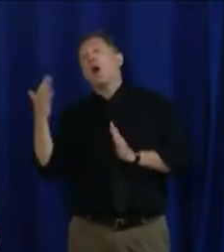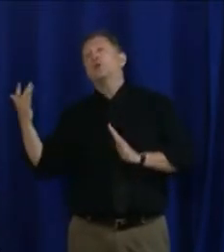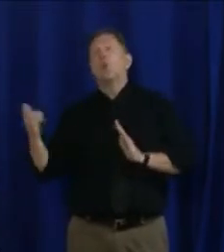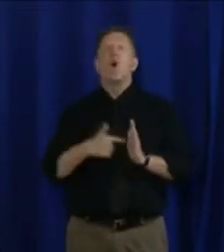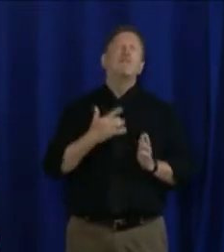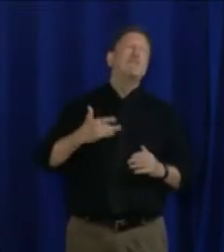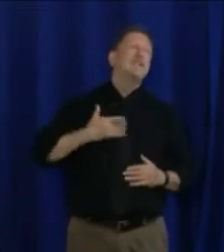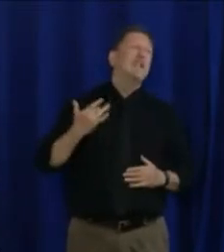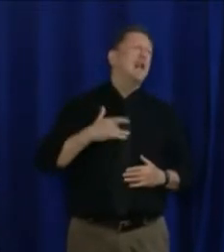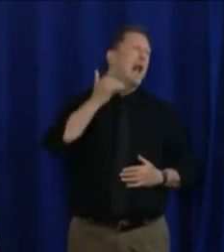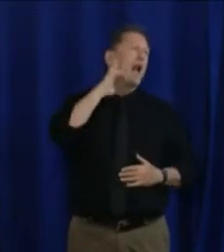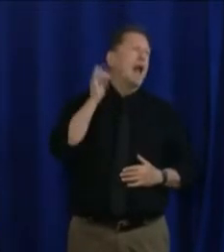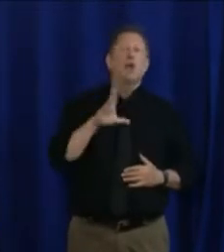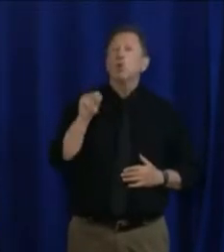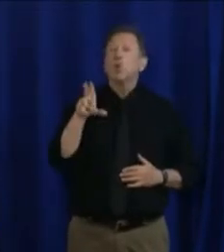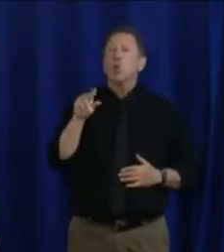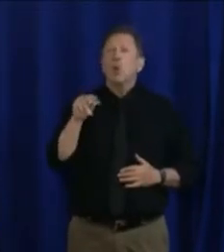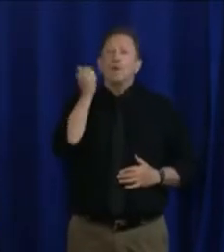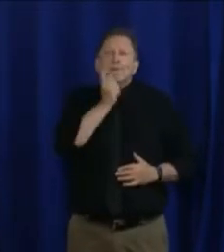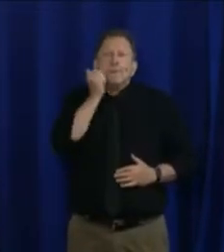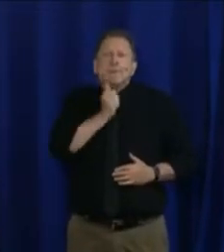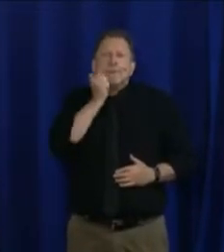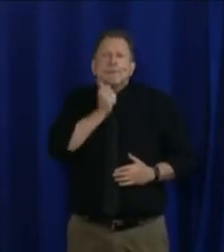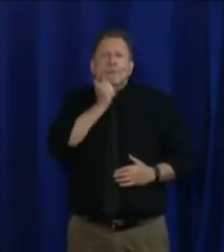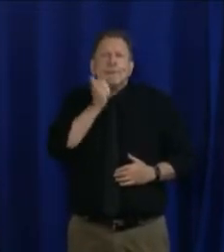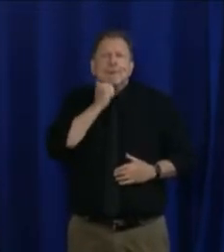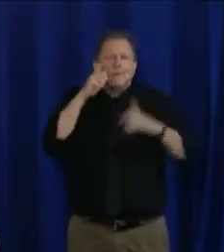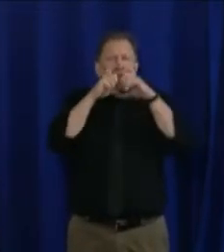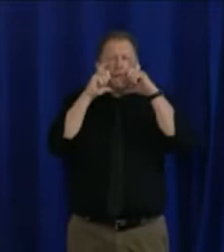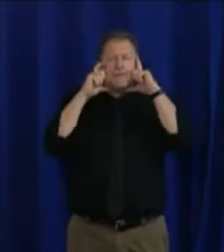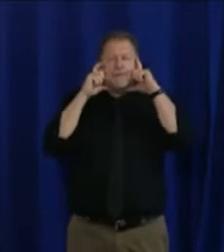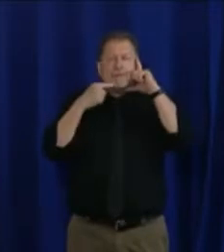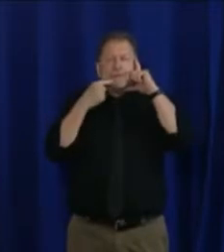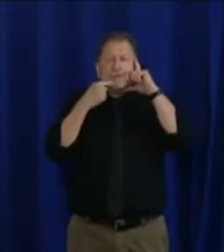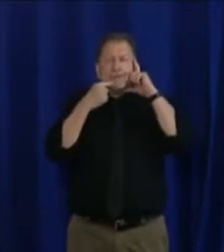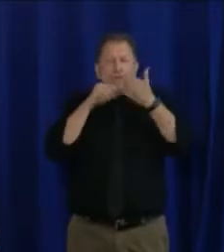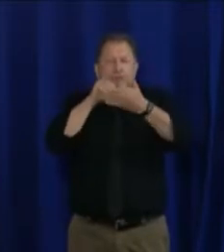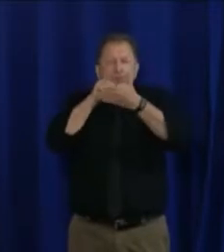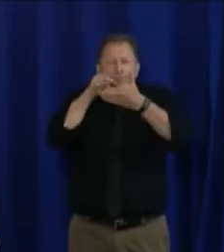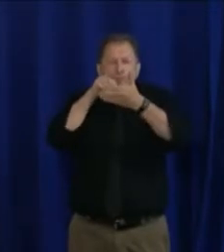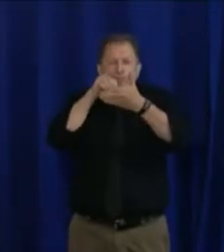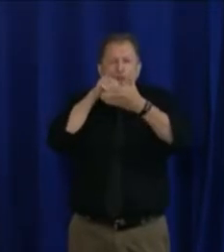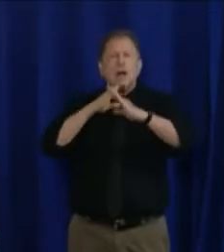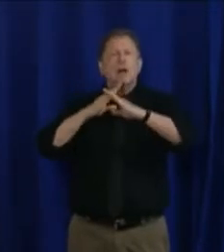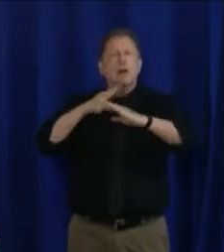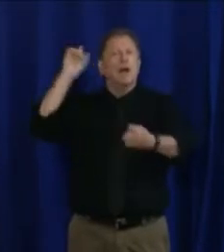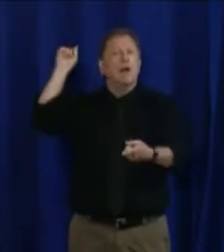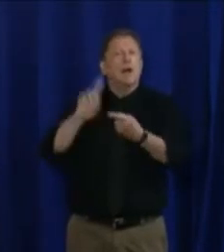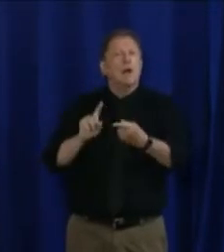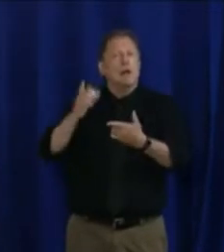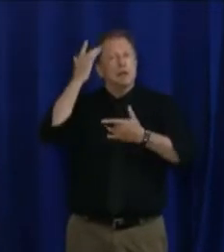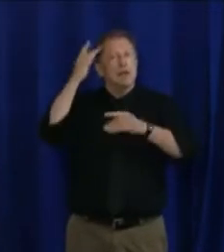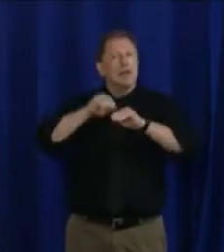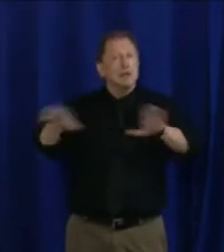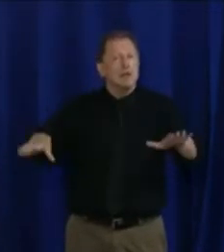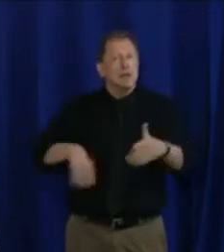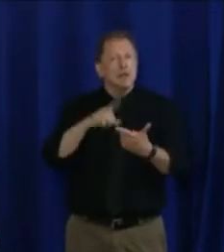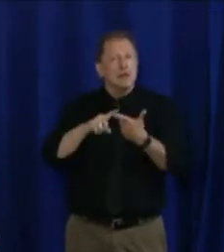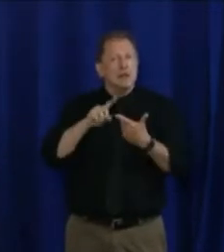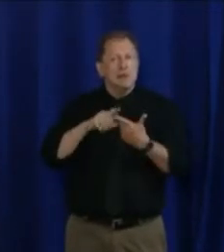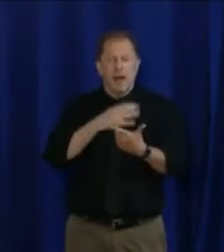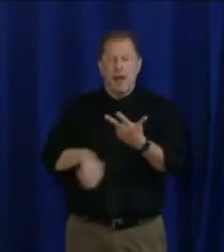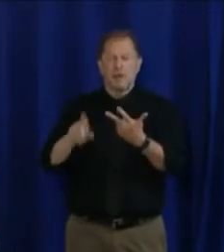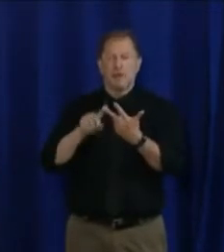That's critically important to reduce the spread. And number three, spread the word,